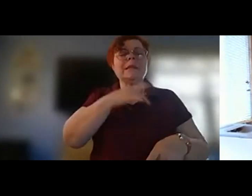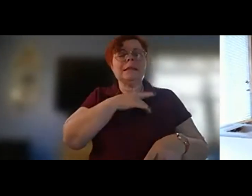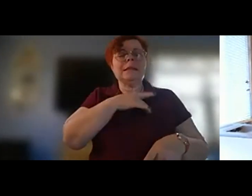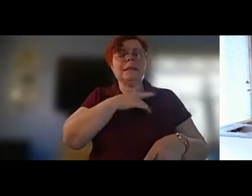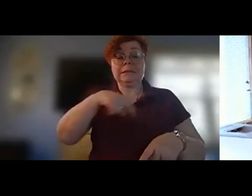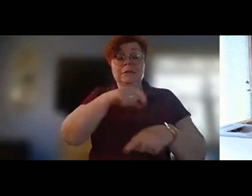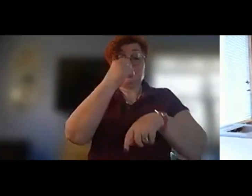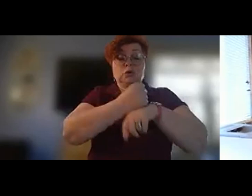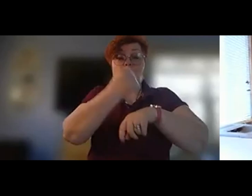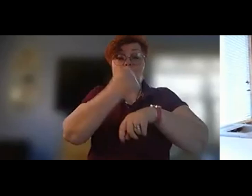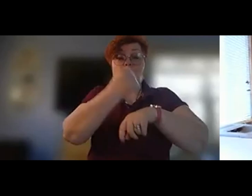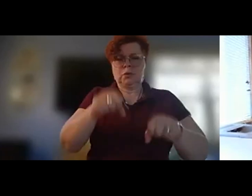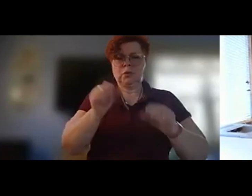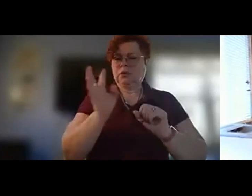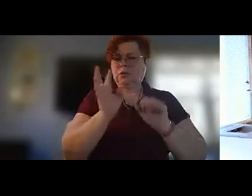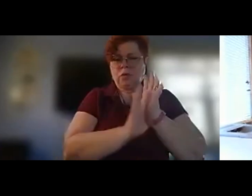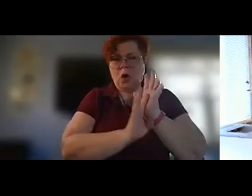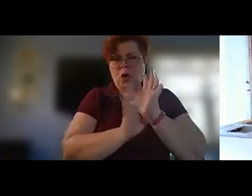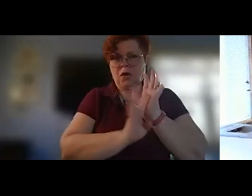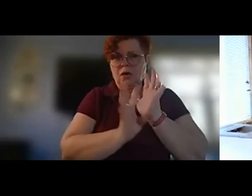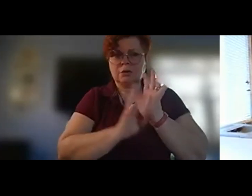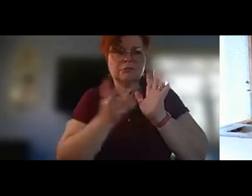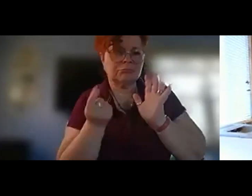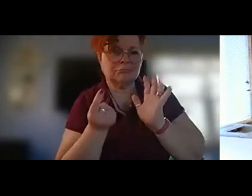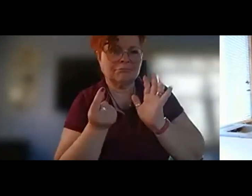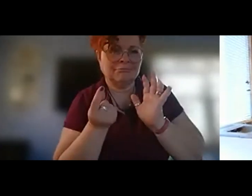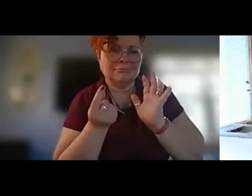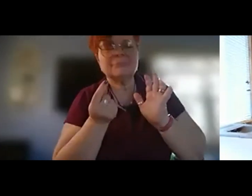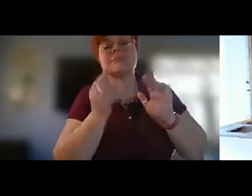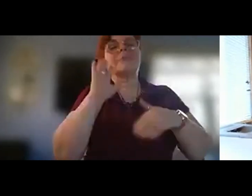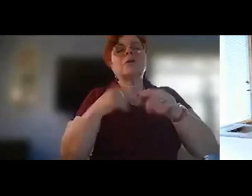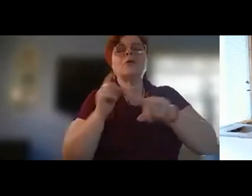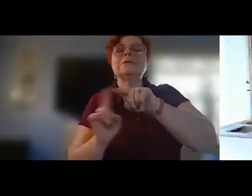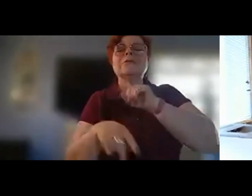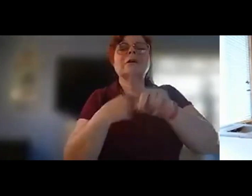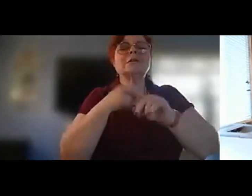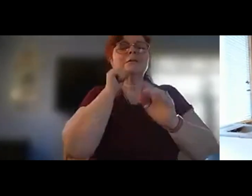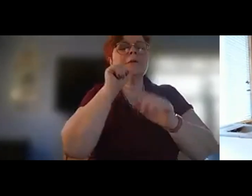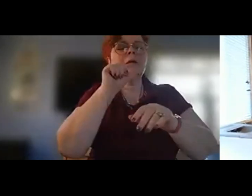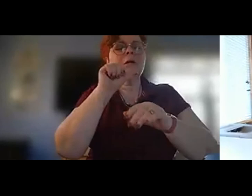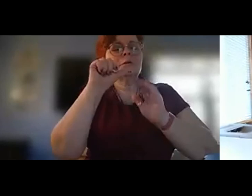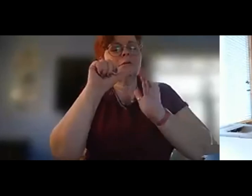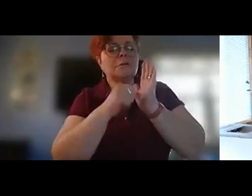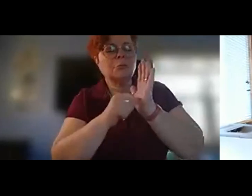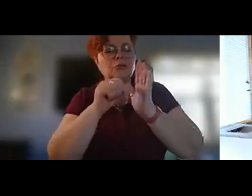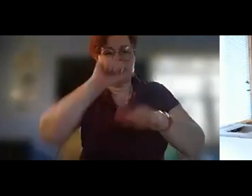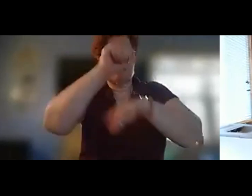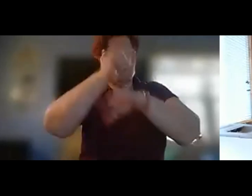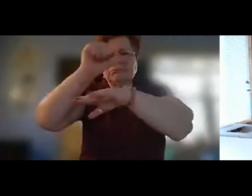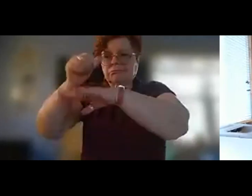and there were all kinds of sculptures that were um placed all over the city of rochester and in one way or the